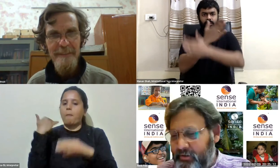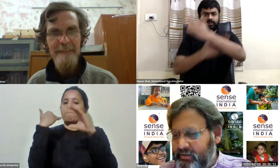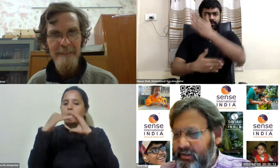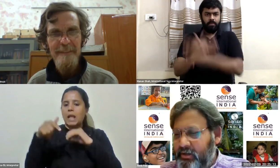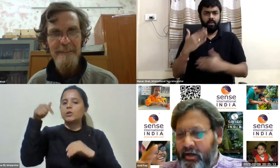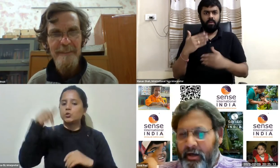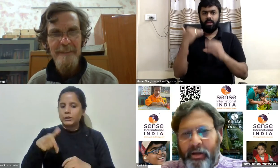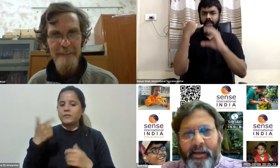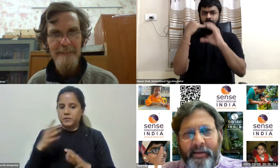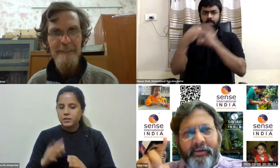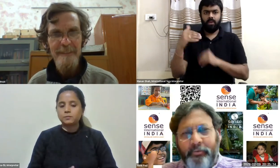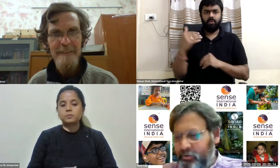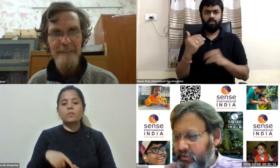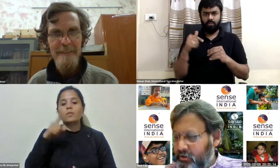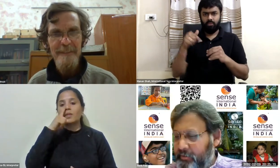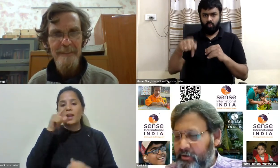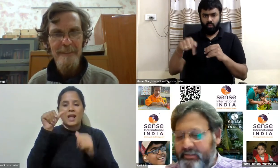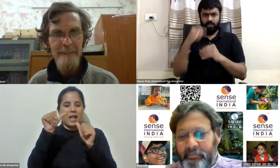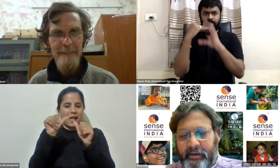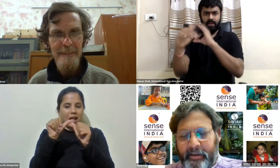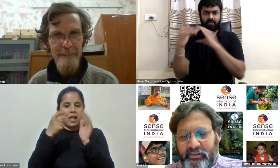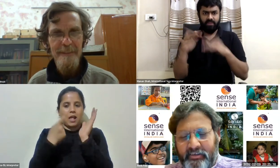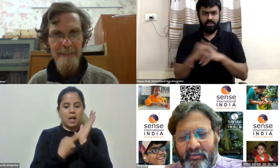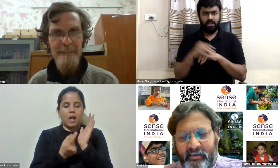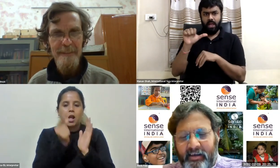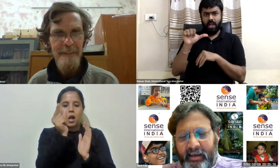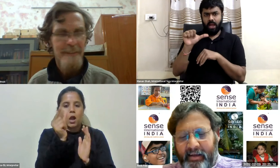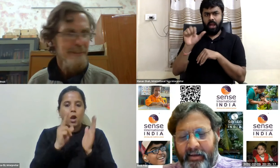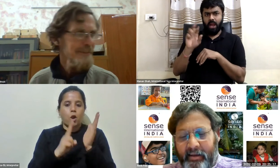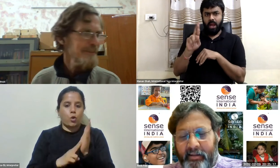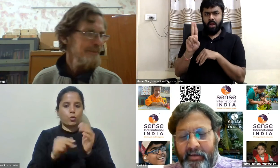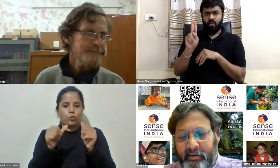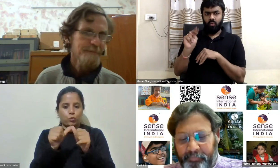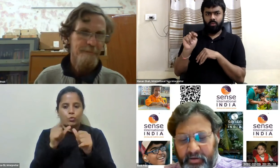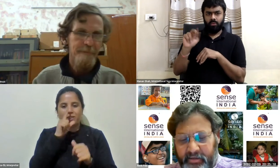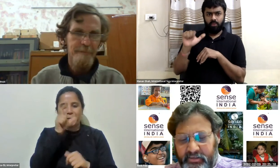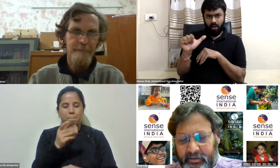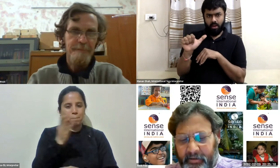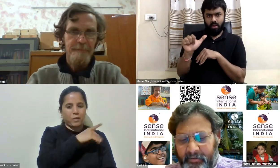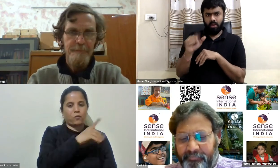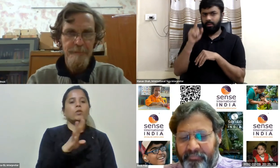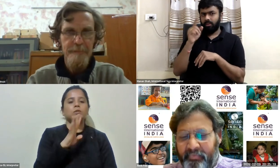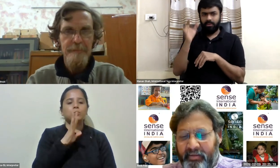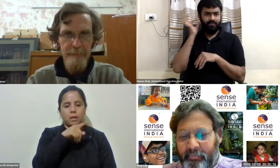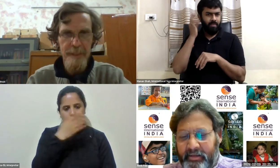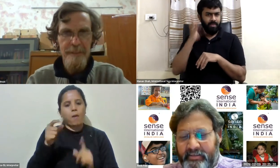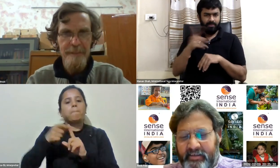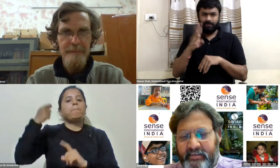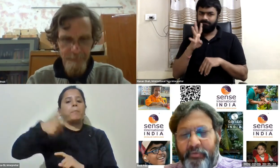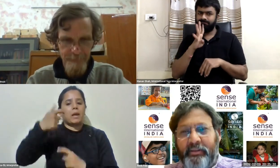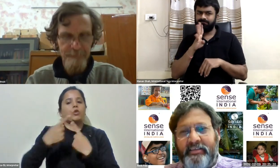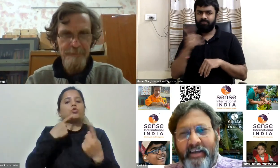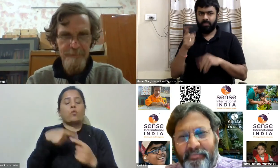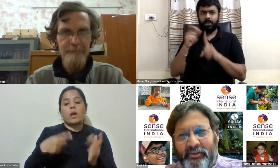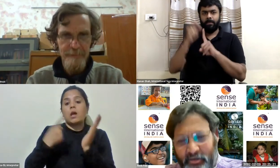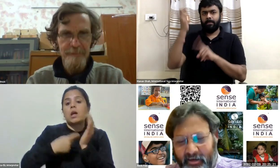because uh i don't know man and you both were talking about disability pension and in the the minister